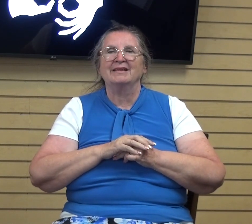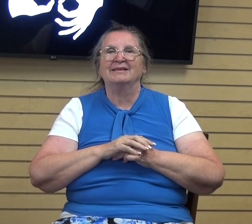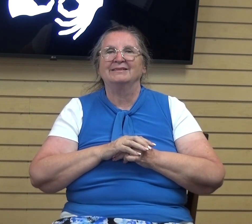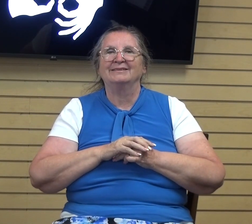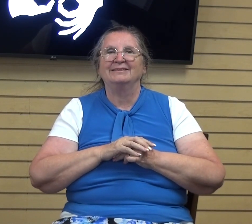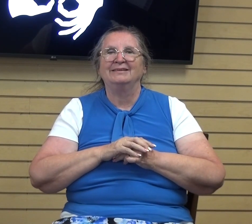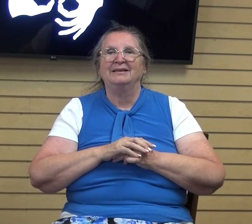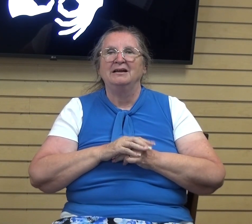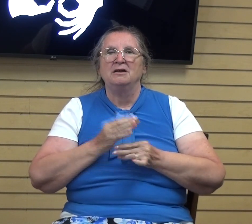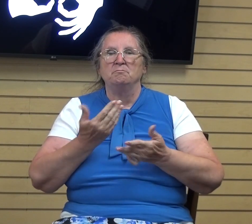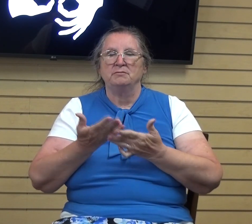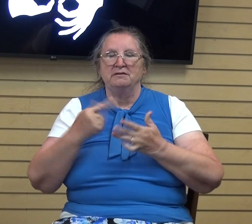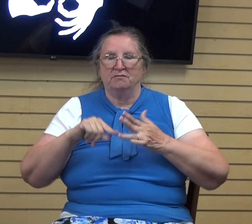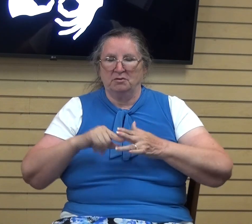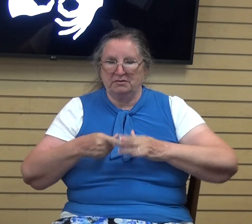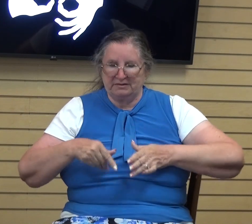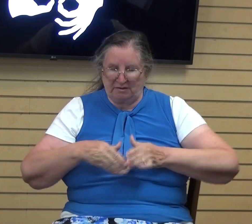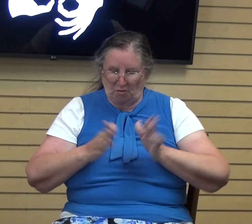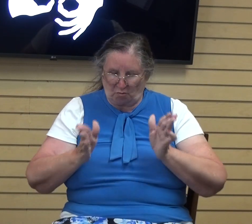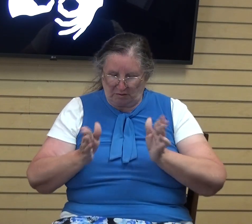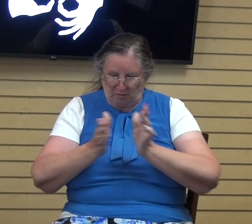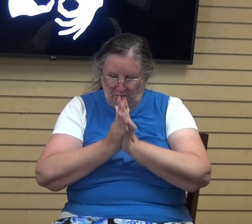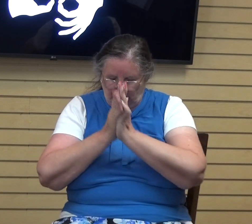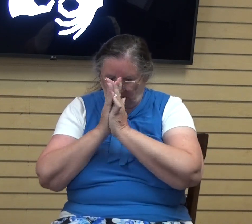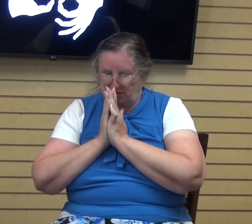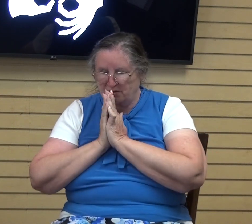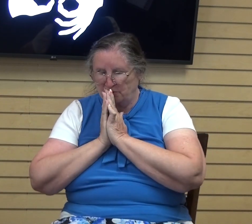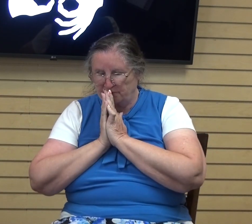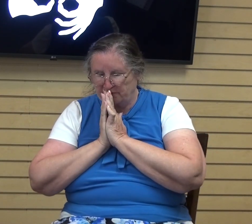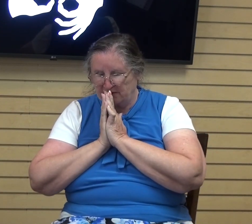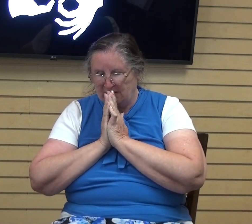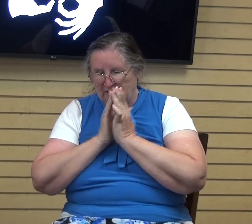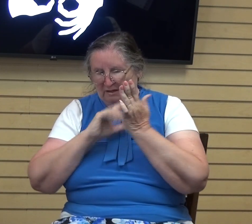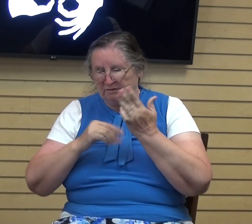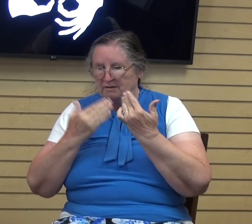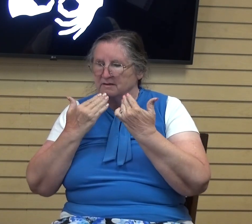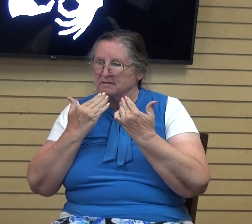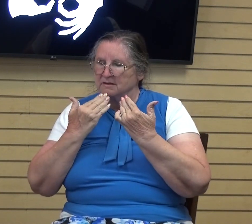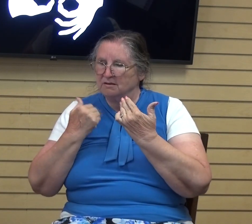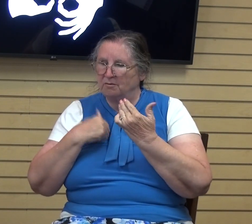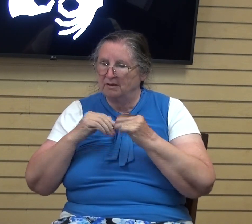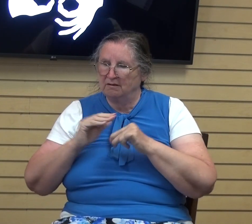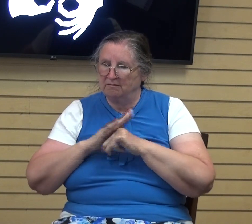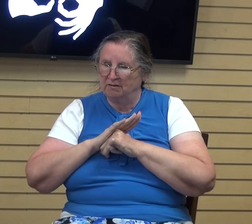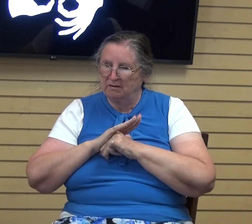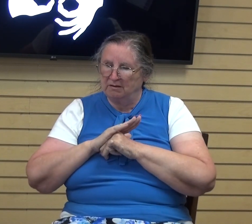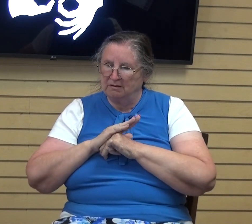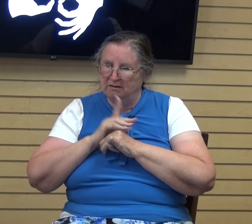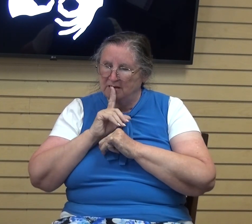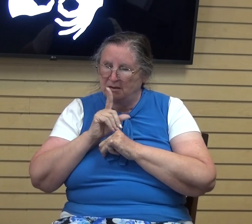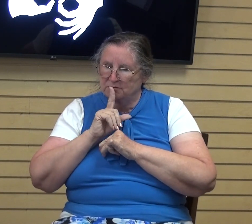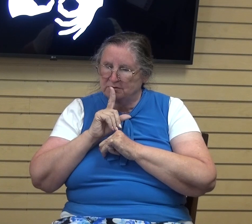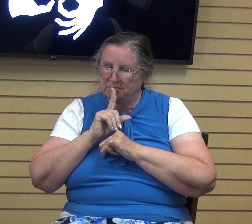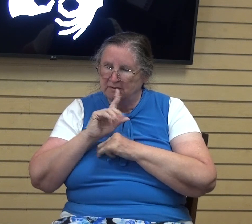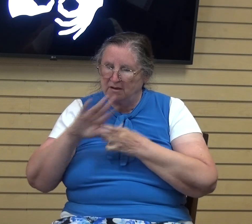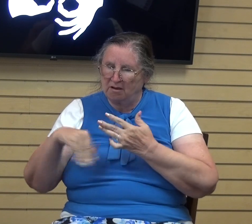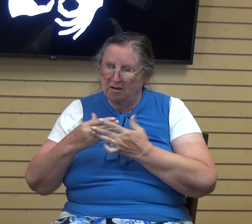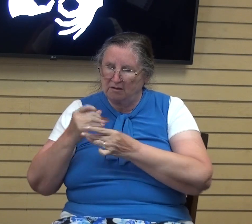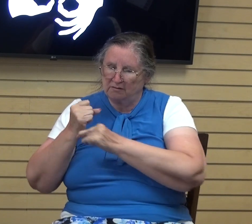just open us up in prayer. Lord, I just, I thank you that we can fully and absolutely put all of our trust in you. Father,